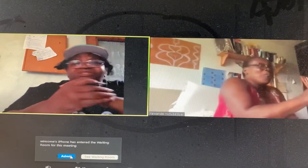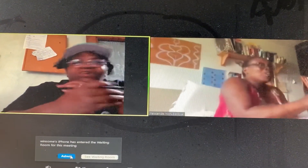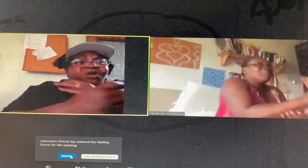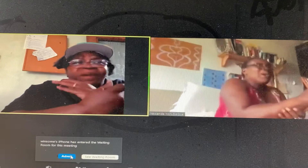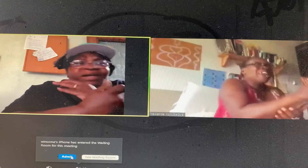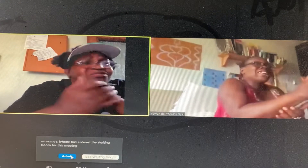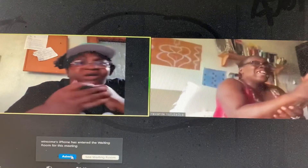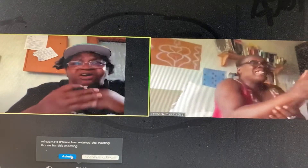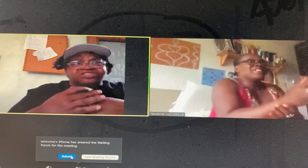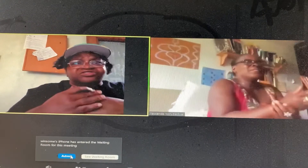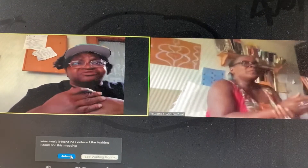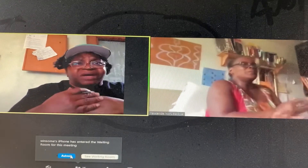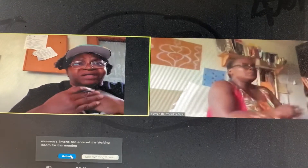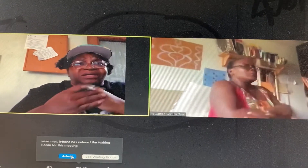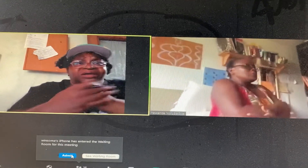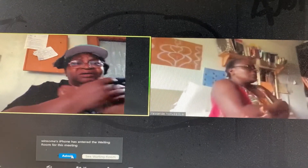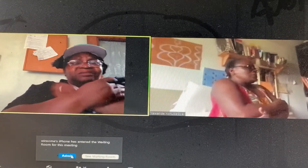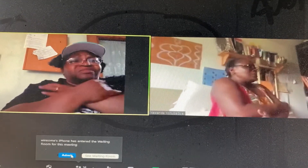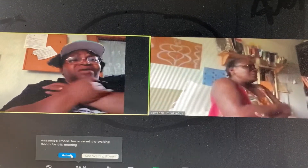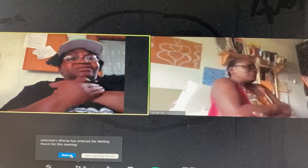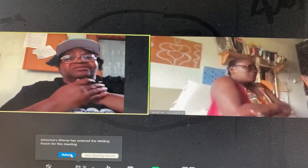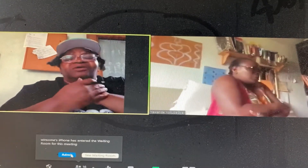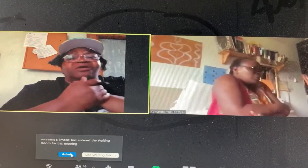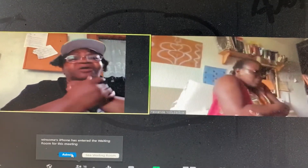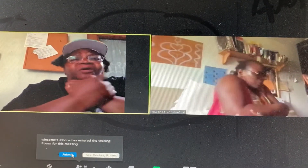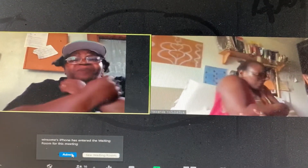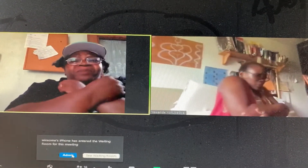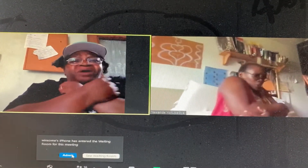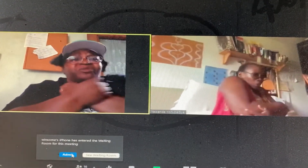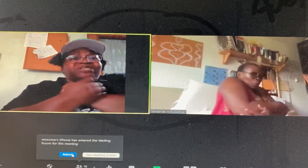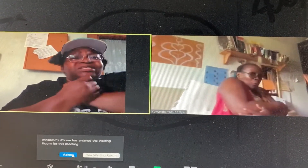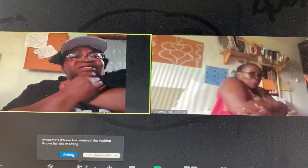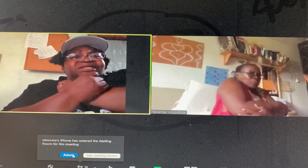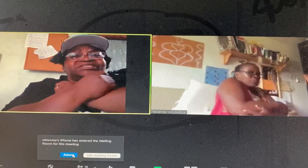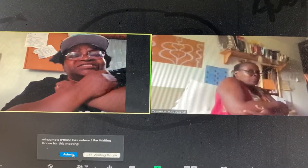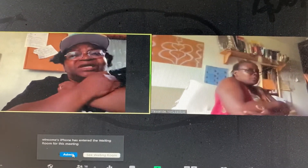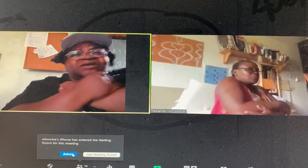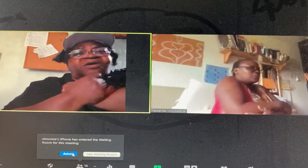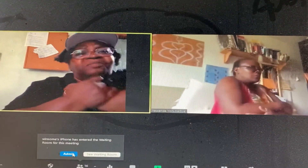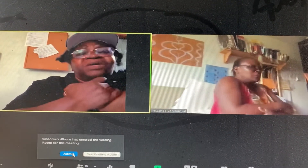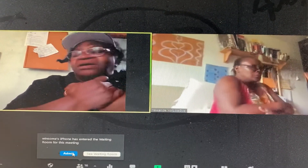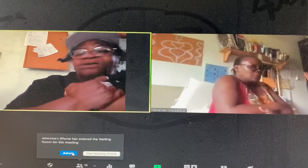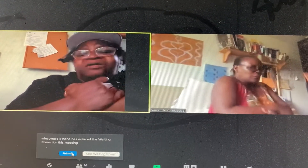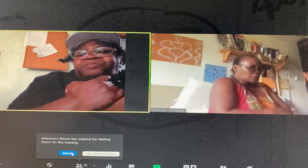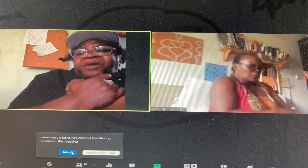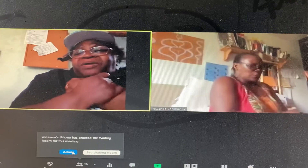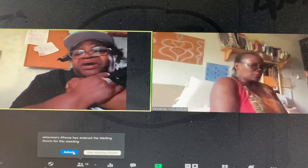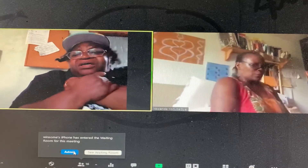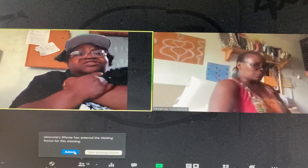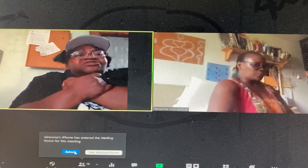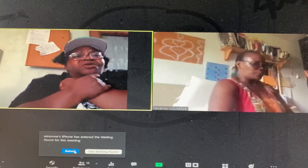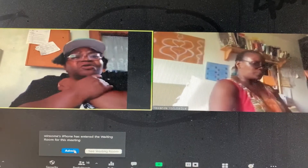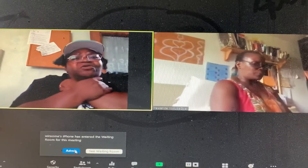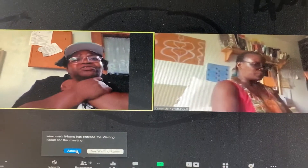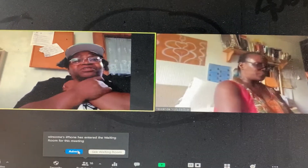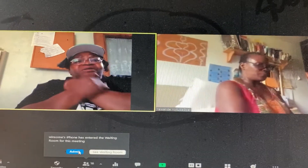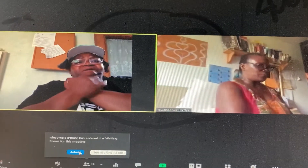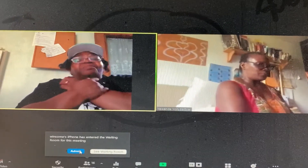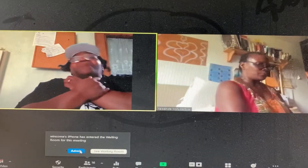go back to my country, man. Oh, Papa, I wish I didn't listen and come. Oh, Papa, it's no good. Papa, I